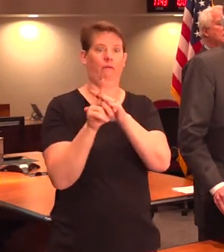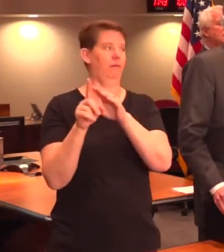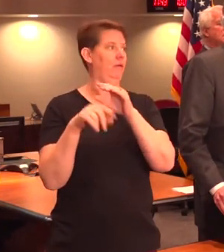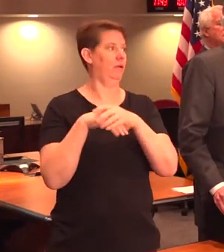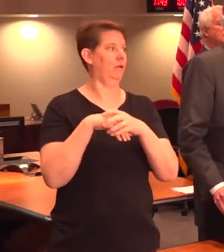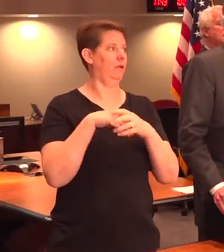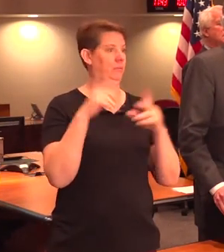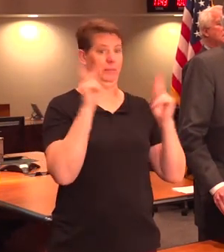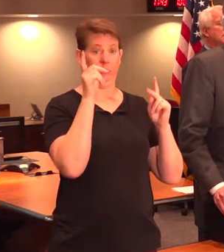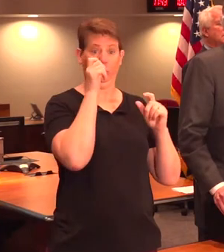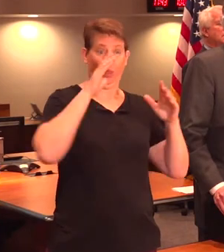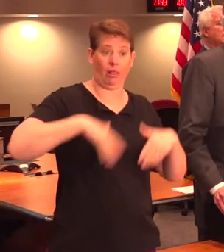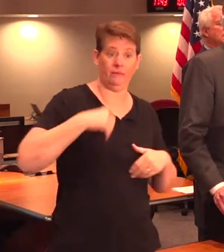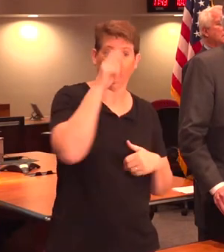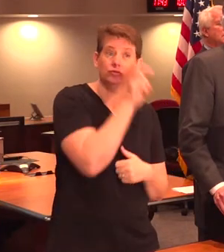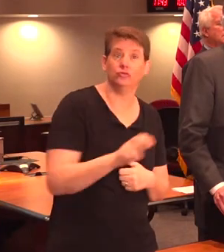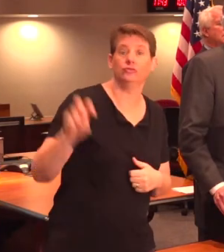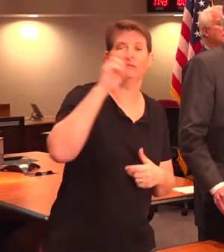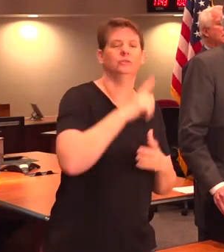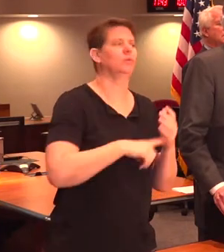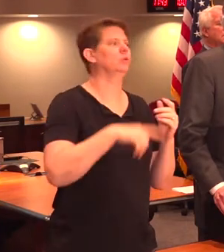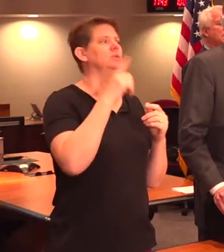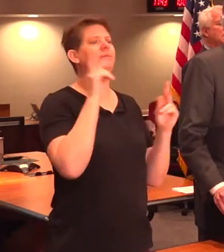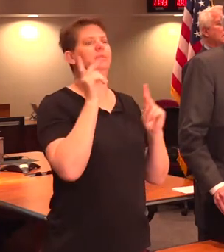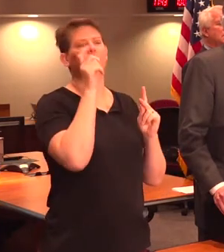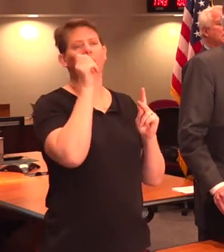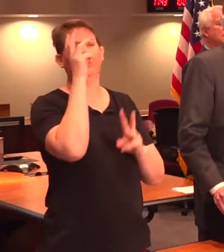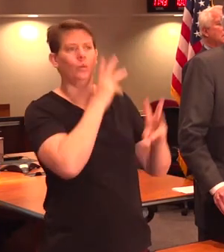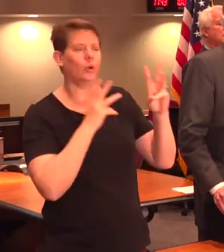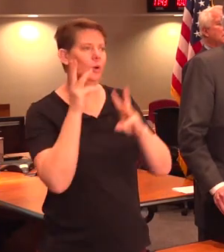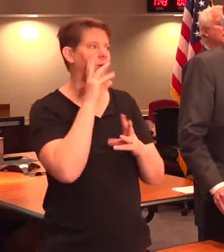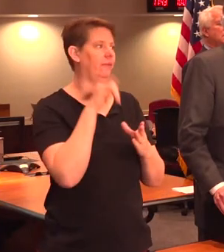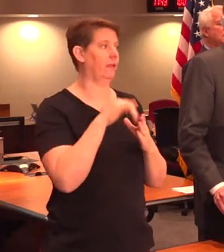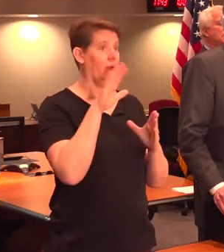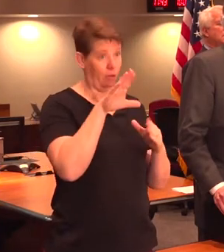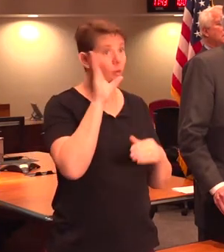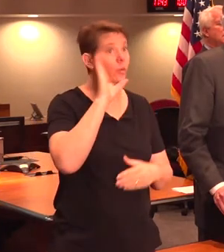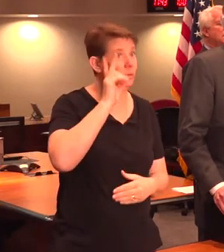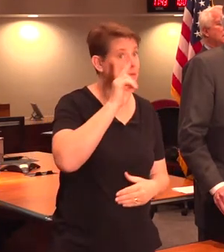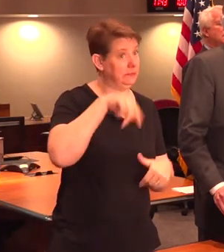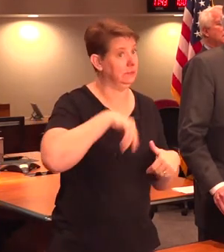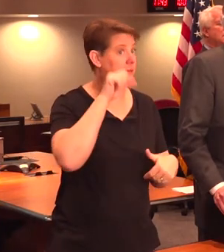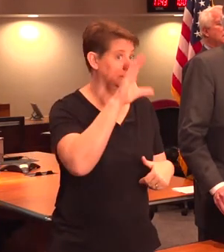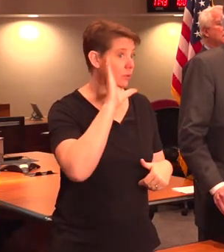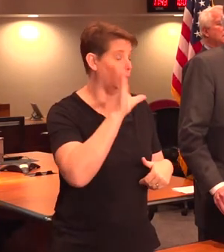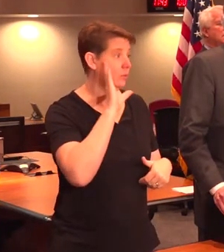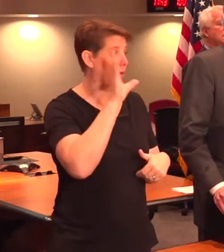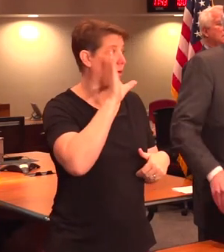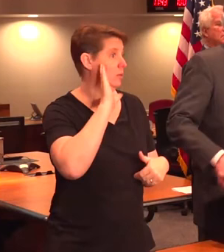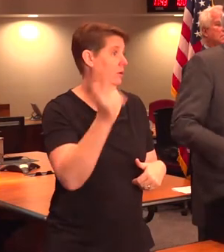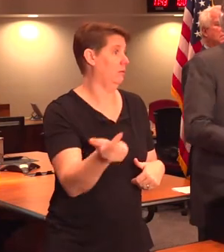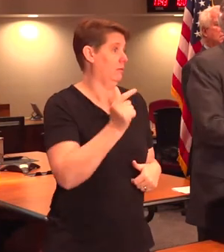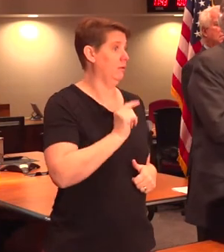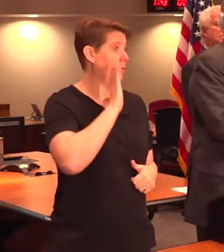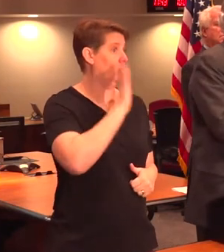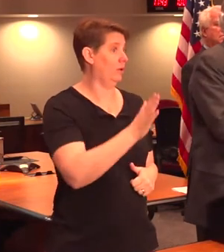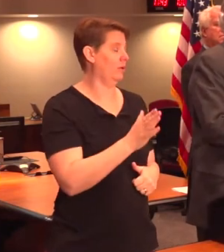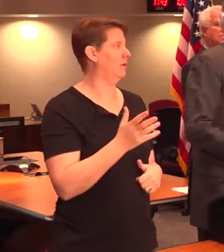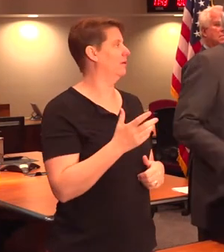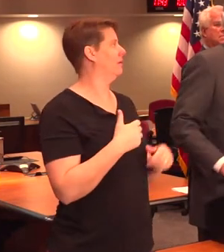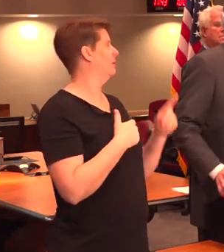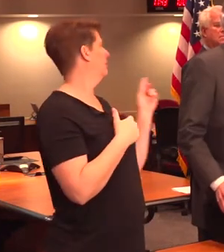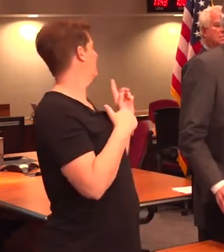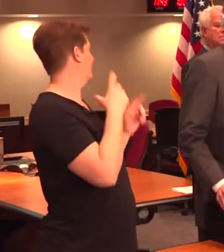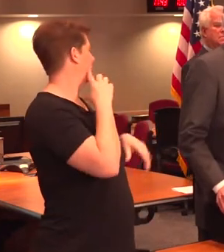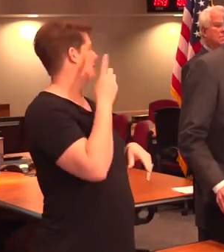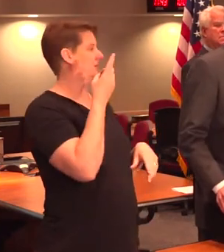people who have traveled. What would you say to people who are worried that, hey, we're going to see a case here in South Carolina and be the next place? Well, I think Dr.